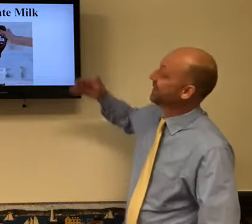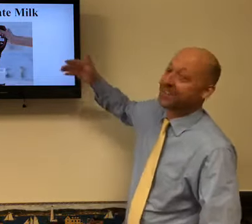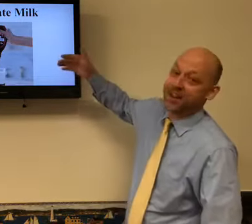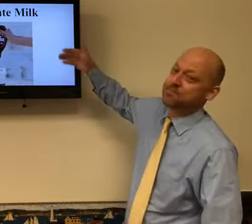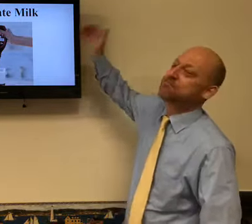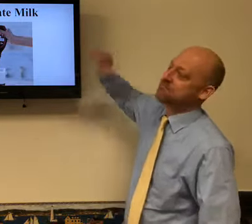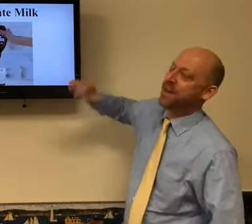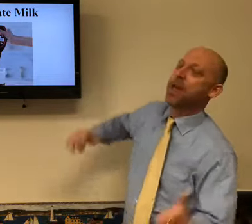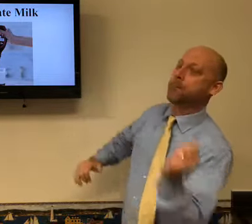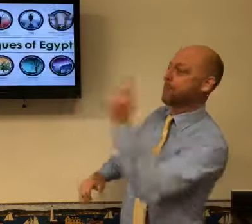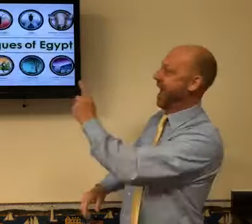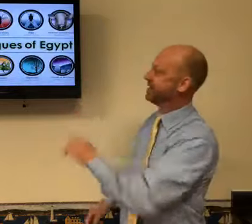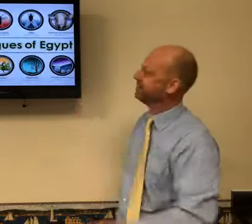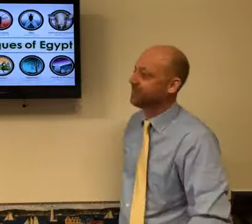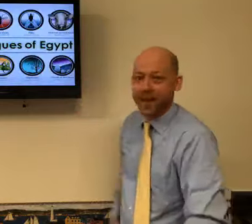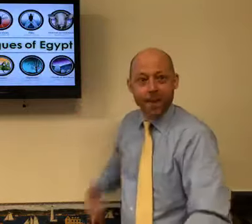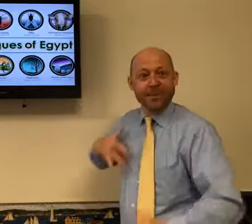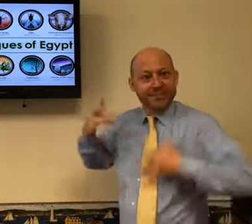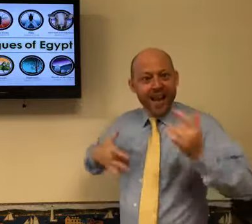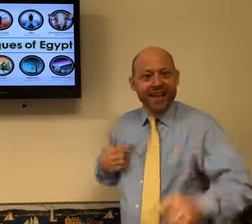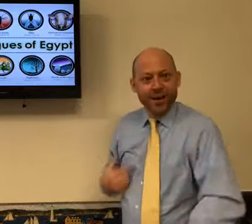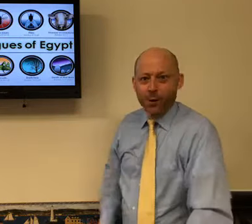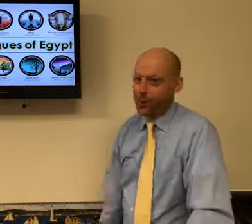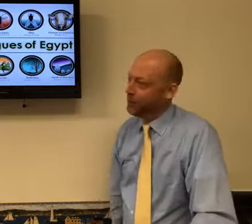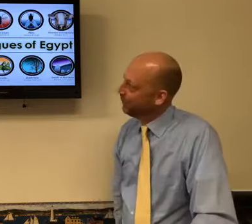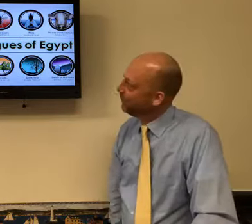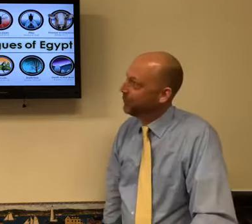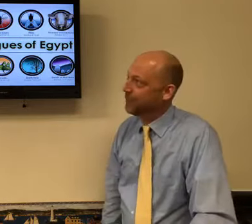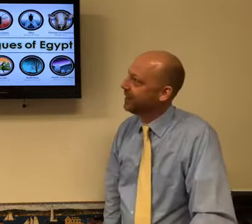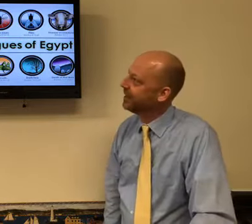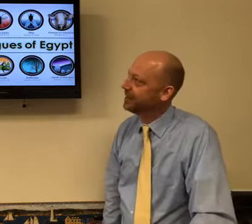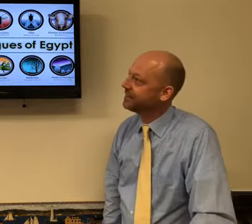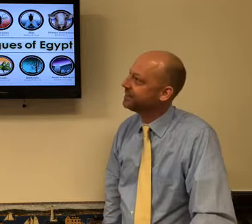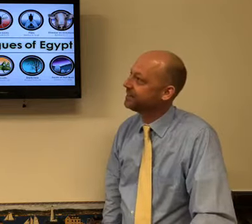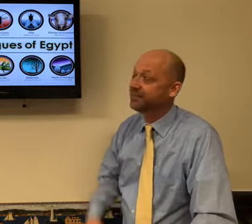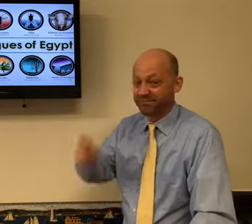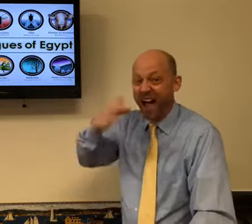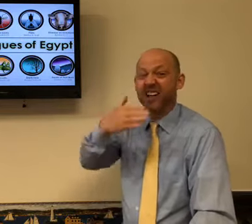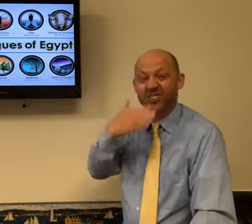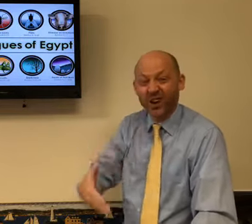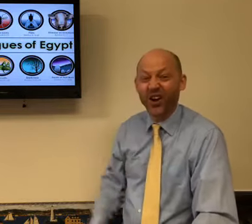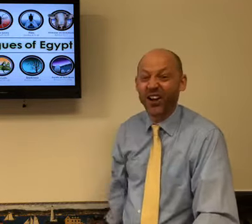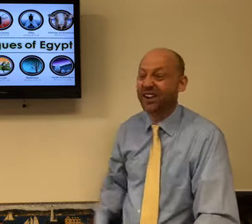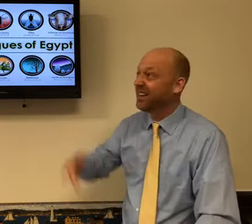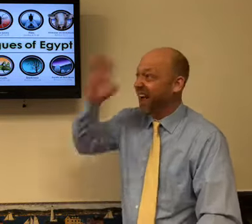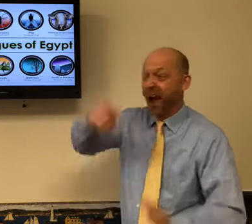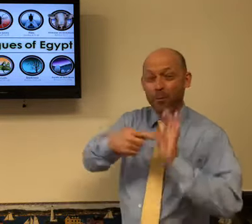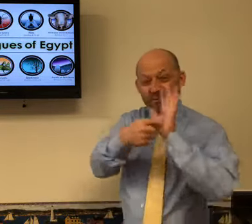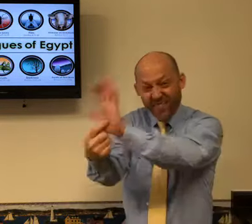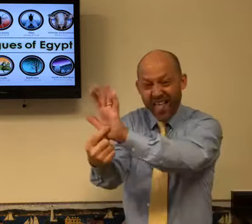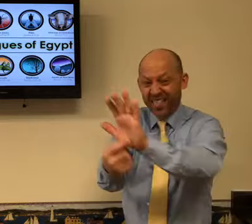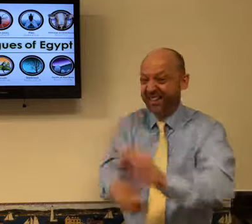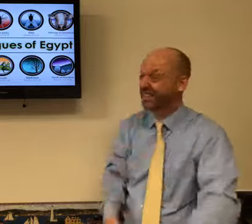I hope you're excited. I am so excited this morning. God is good.